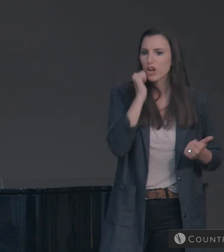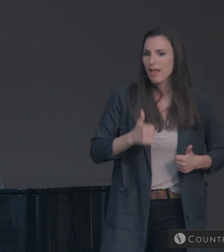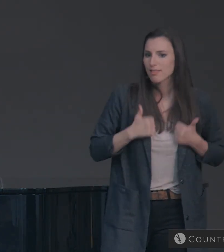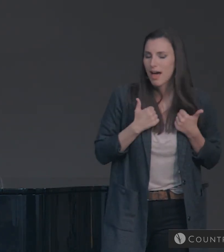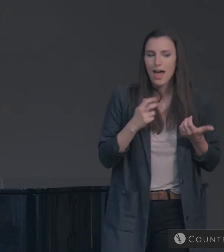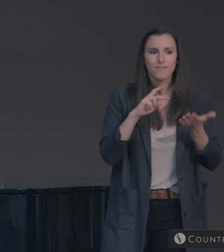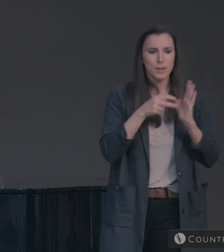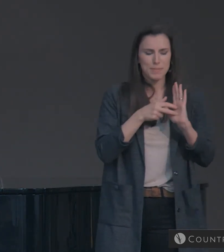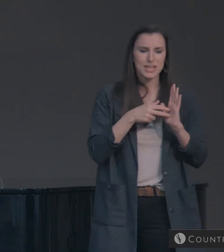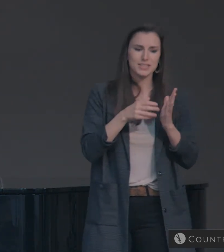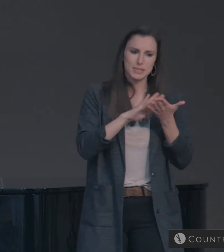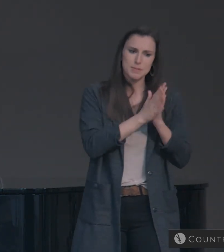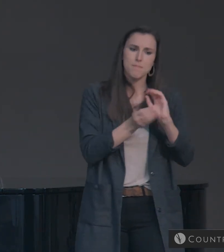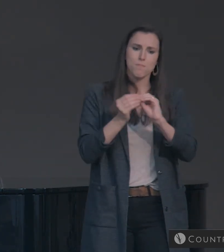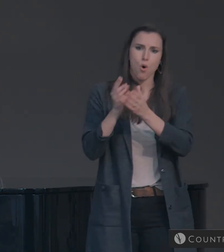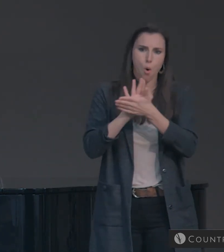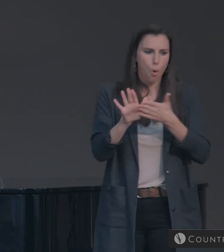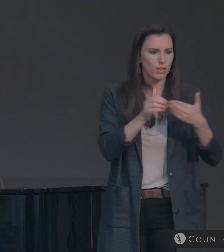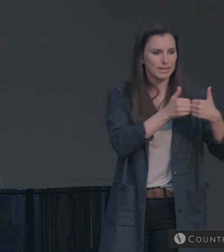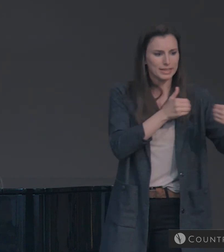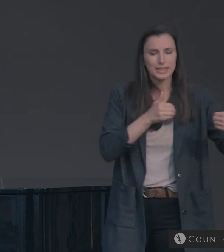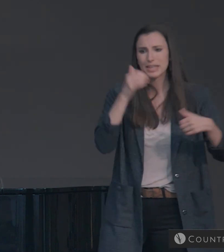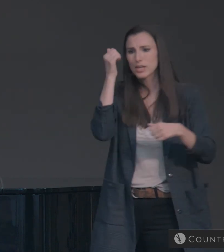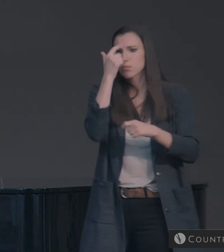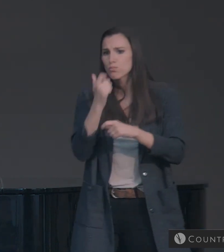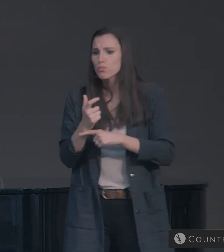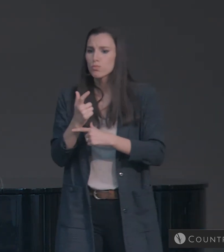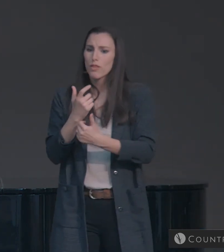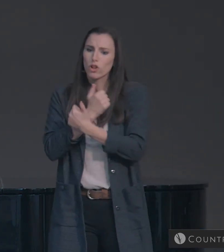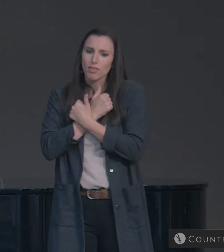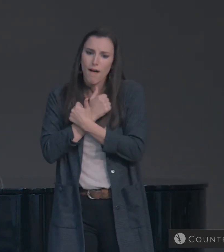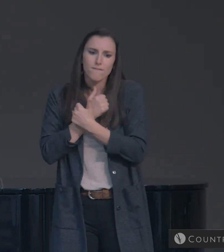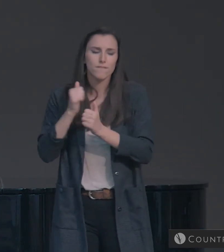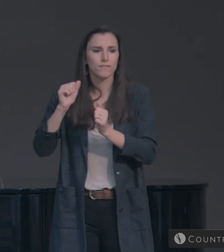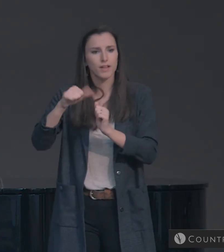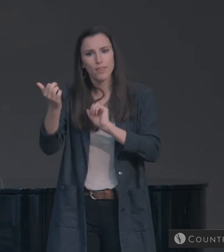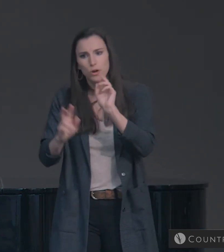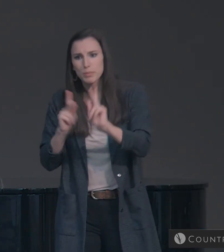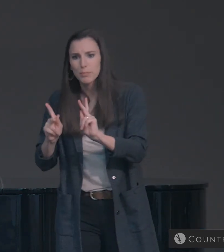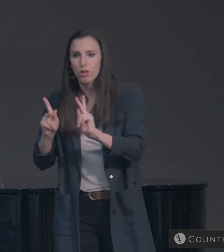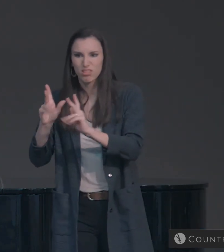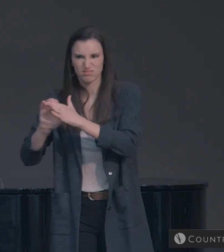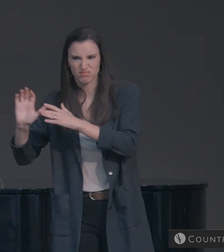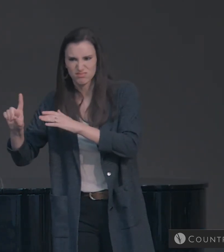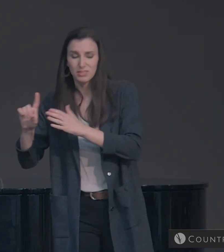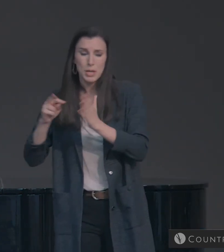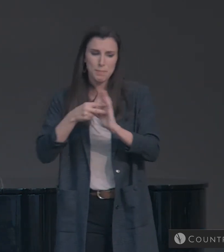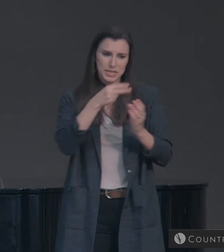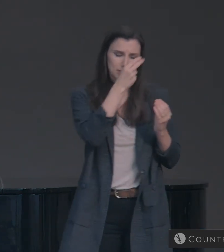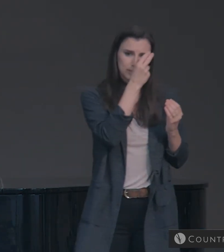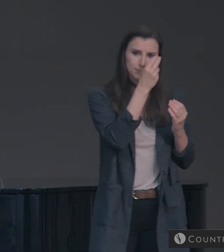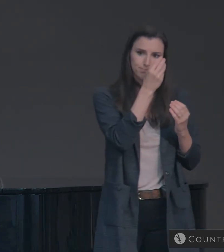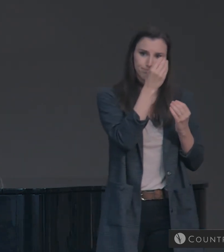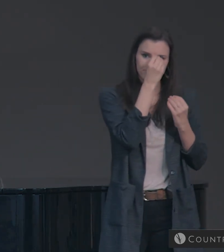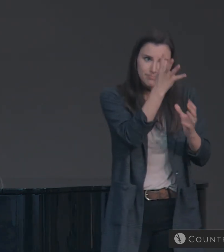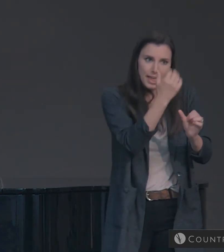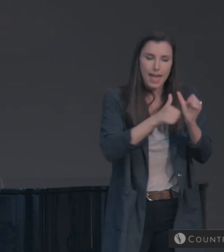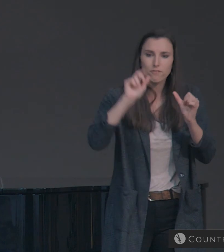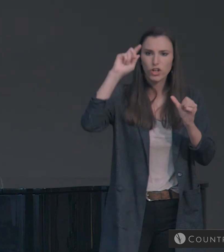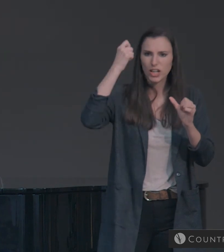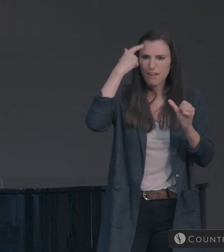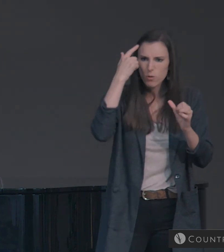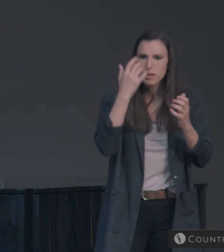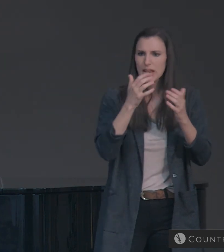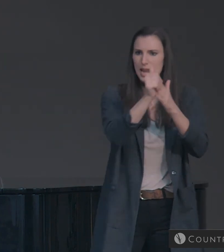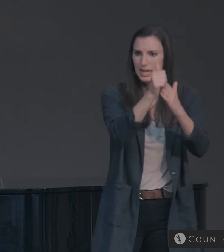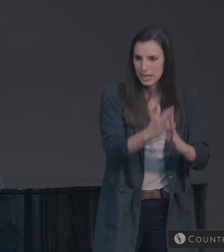to be sanctified and having brotherly love for others in 1 Peter chapter 1. It means being subject to every human institution in